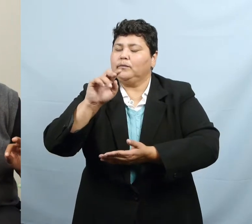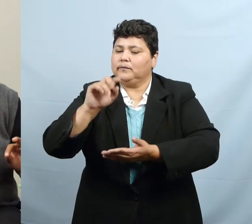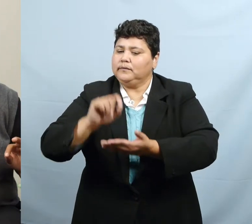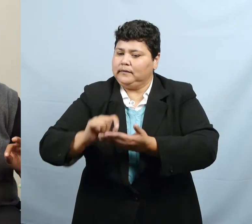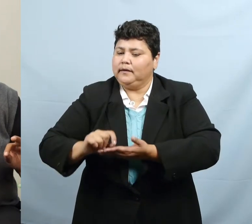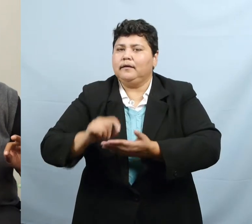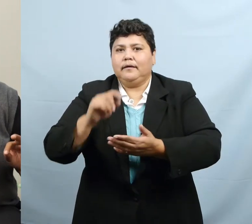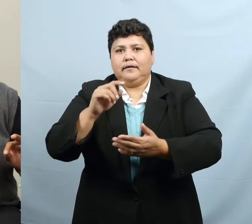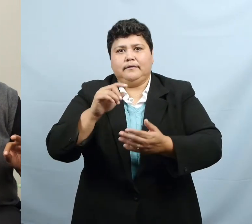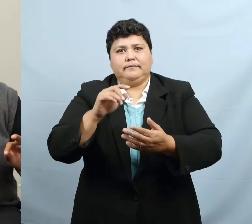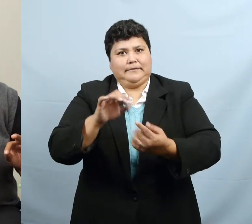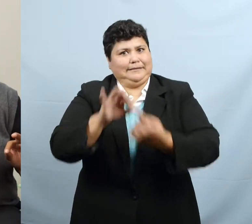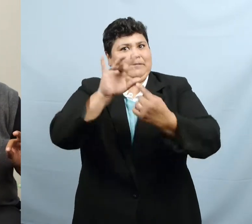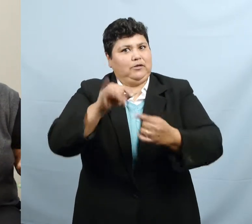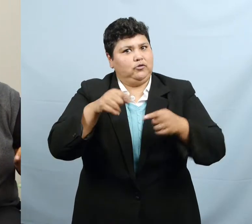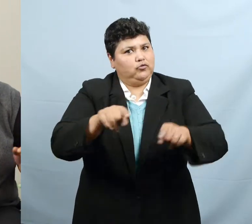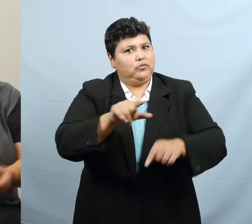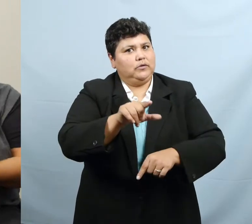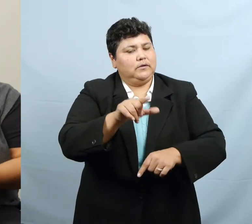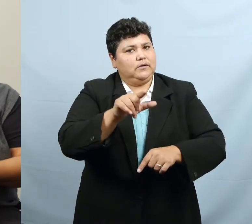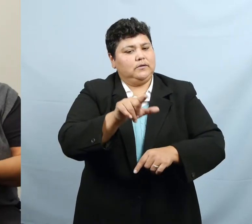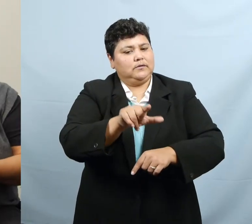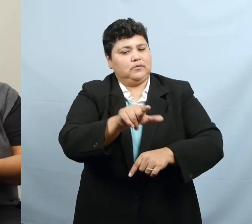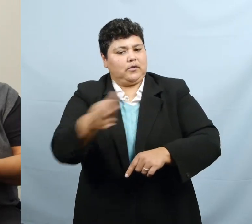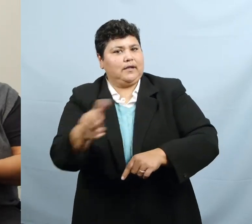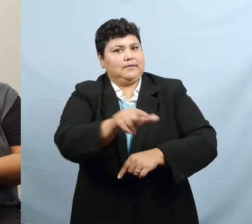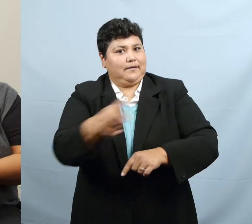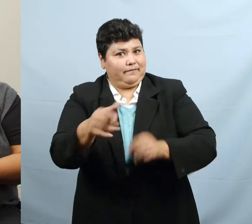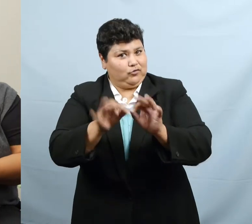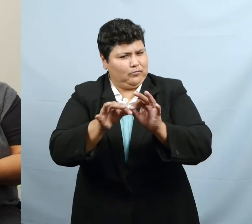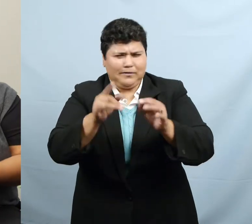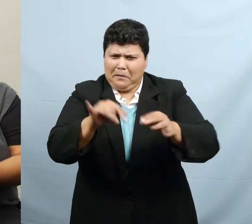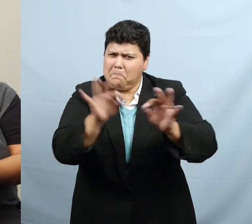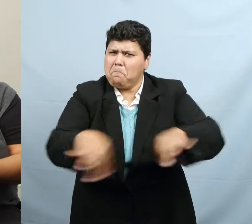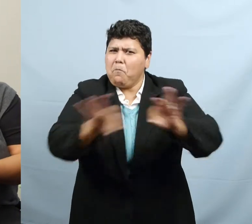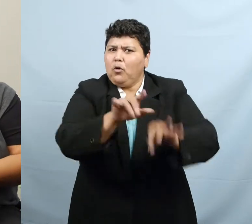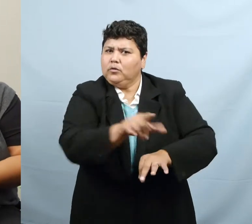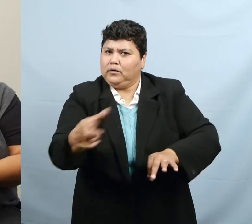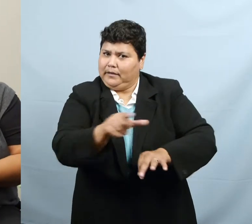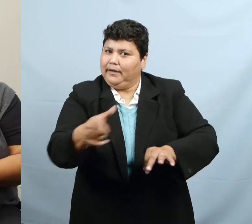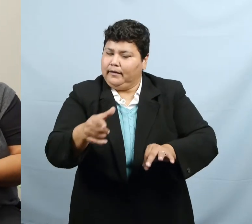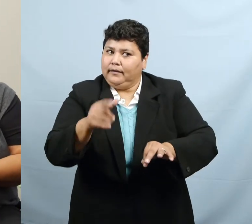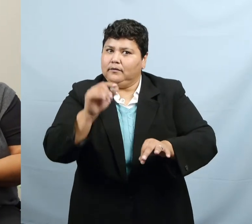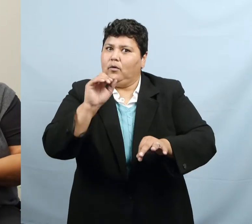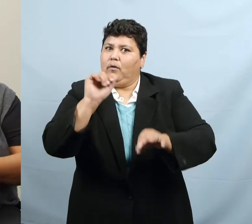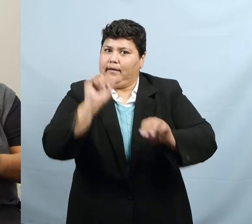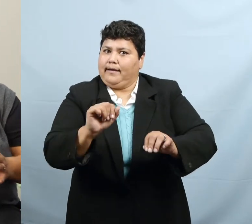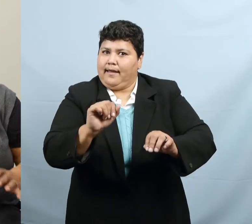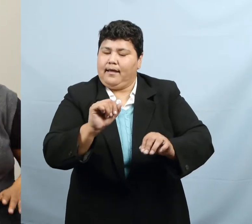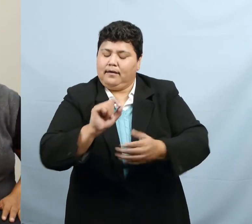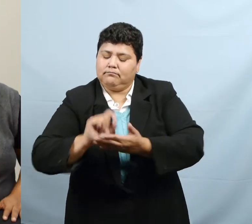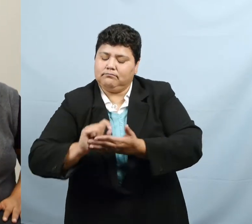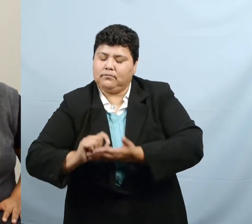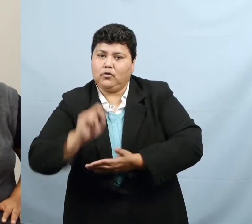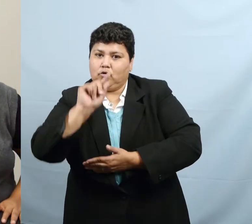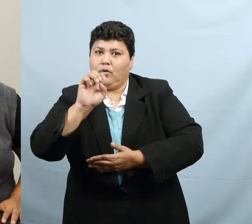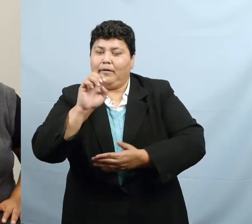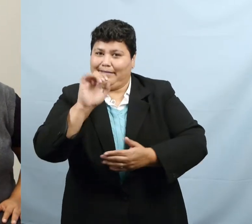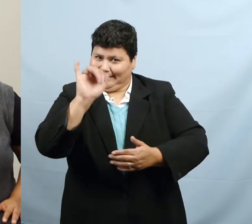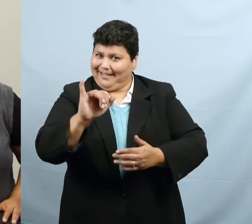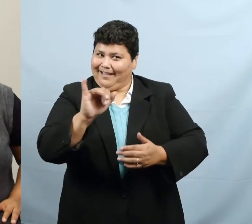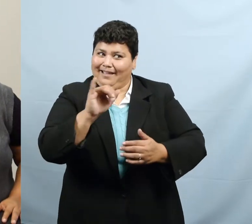didn't think about doing, picking up a notebook paper and doing it consecutively. For